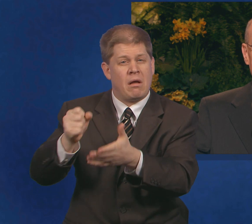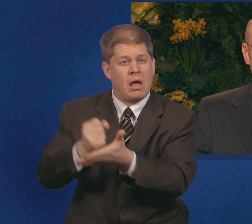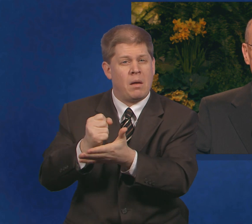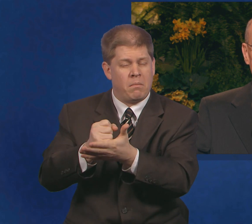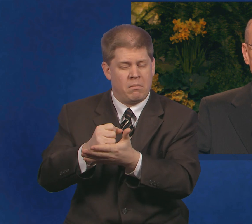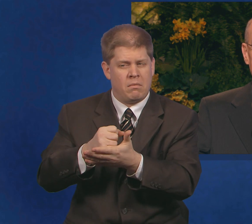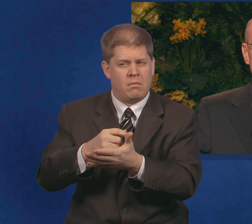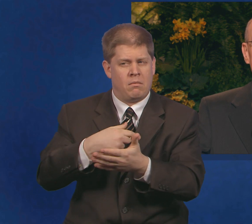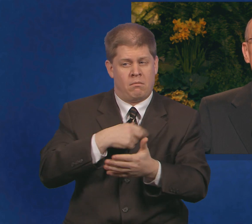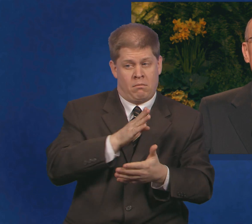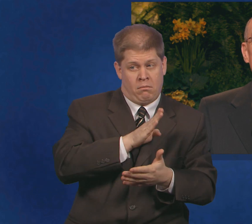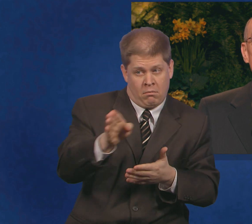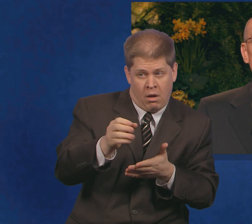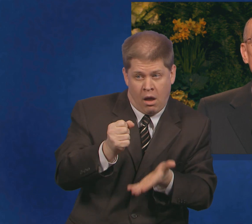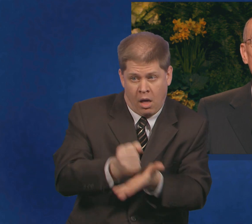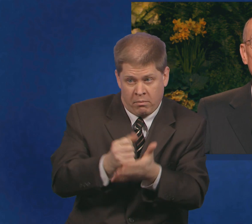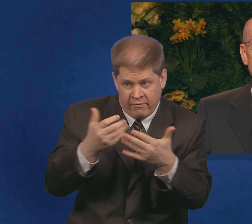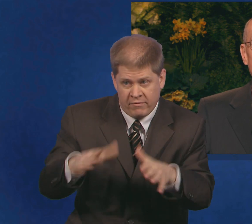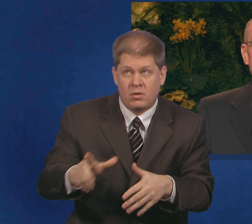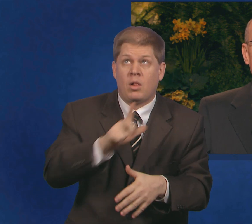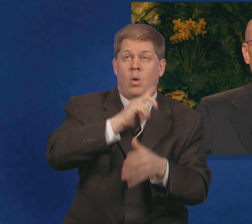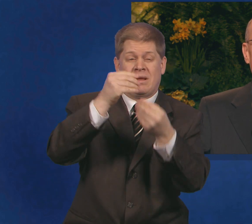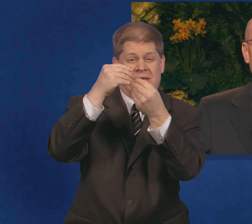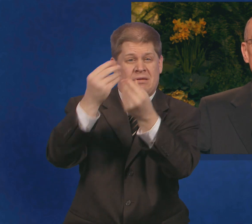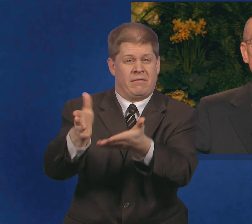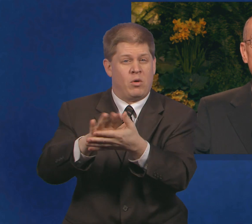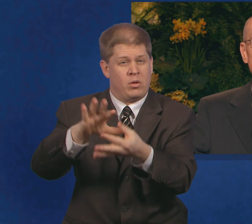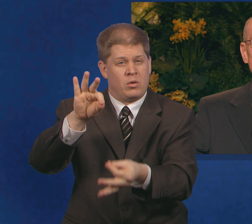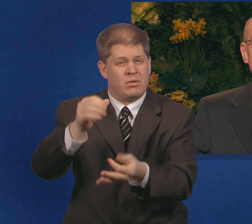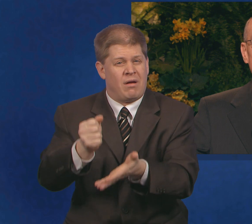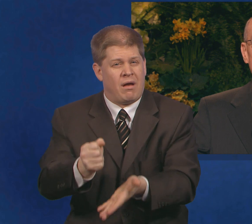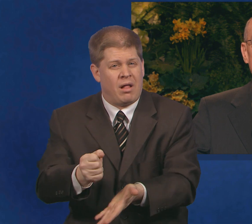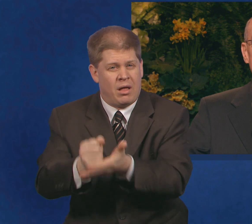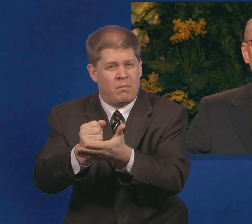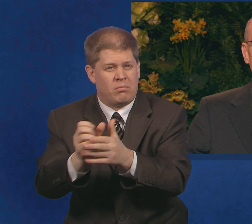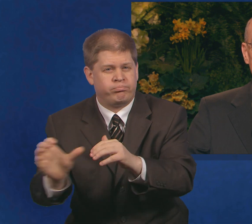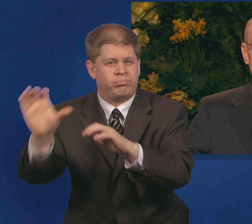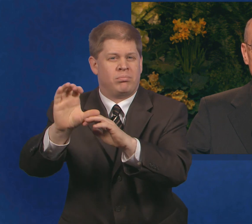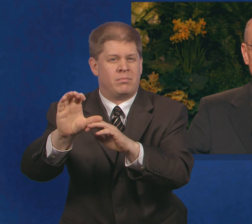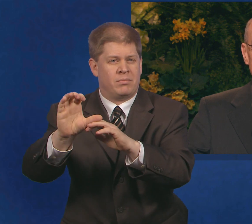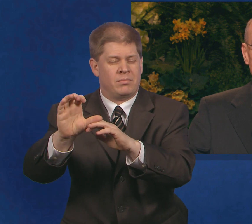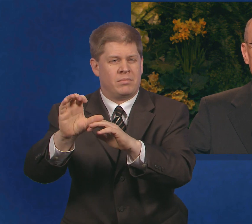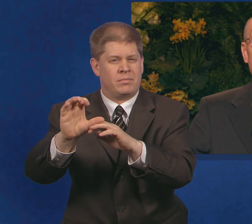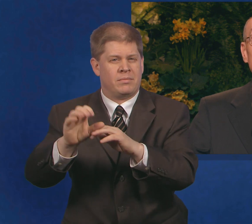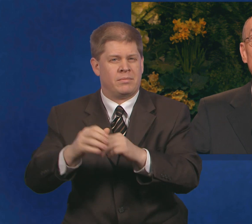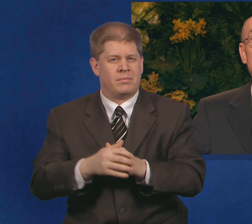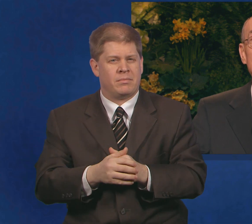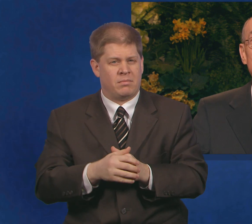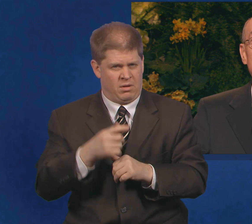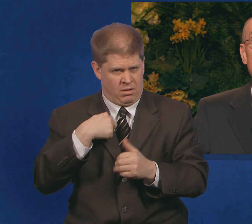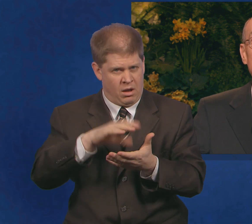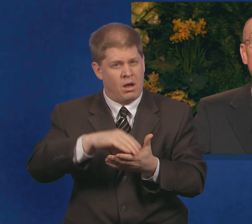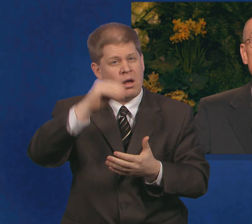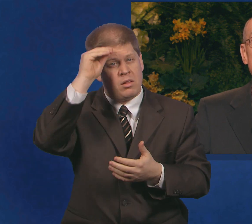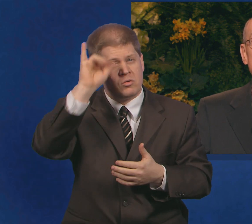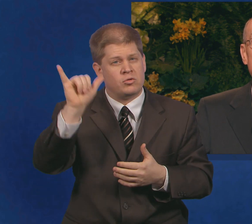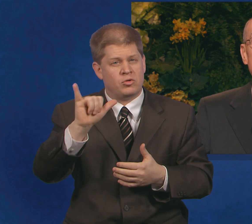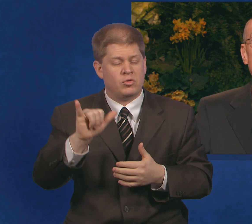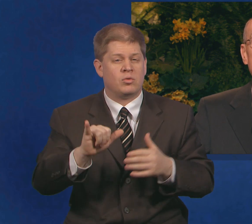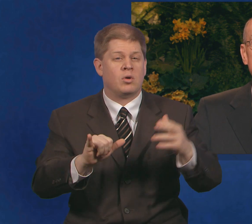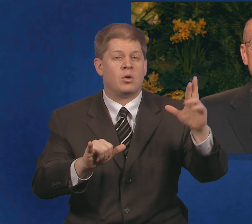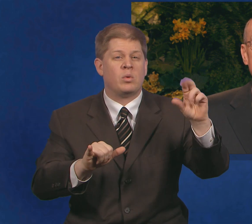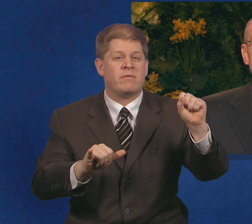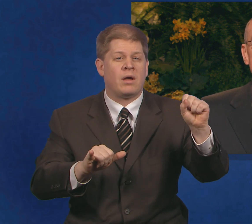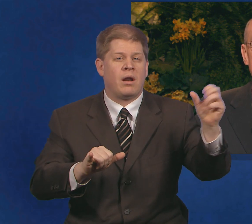seek and ye shall find in caring for the poor as it does in finding truth. But I also learned to involve the Relief